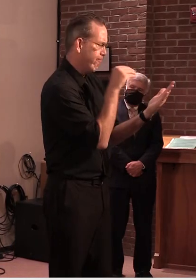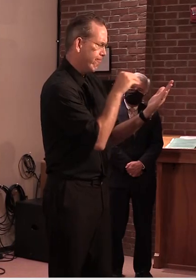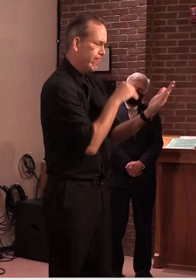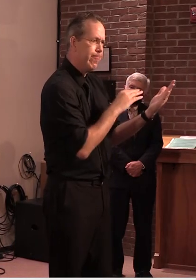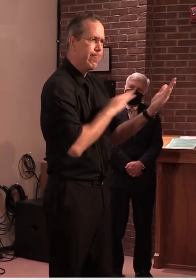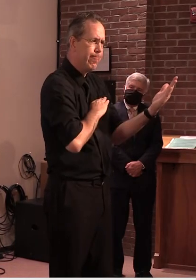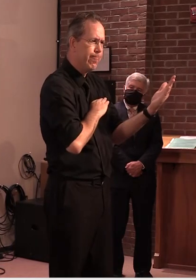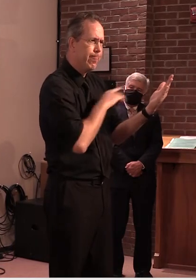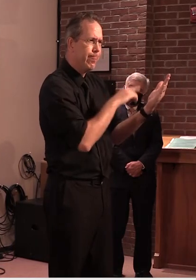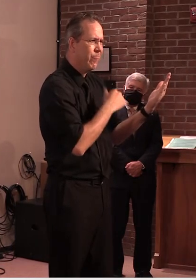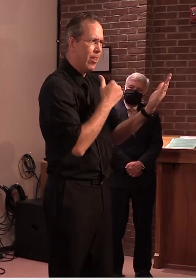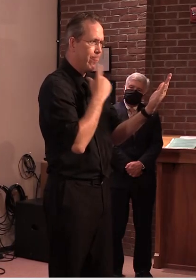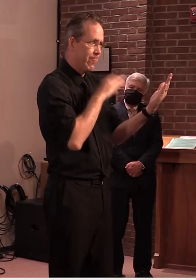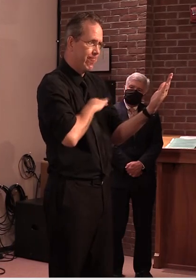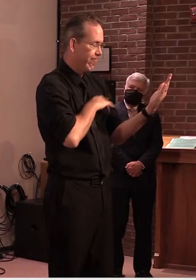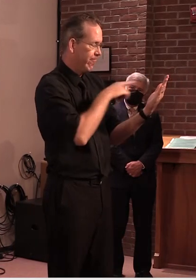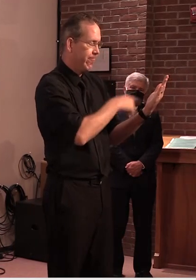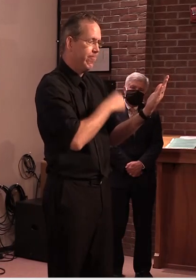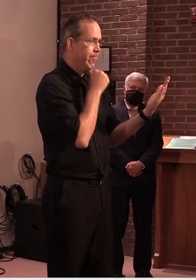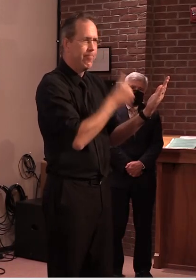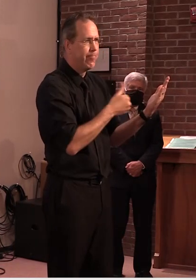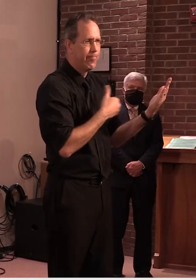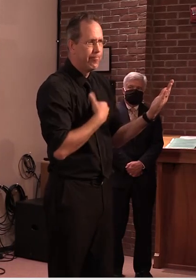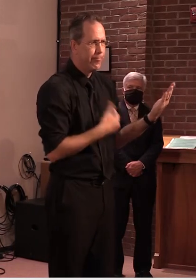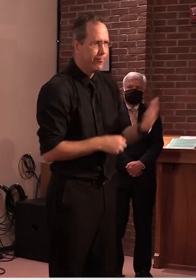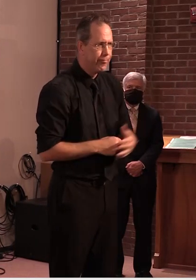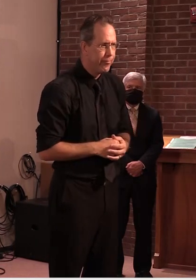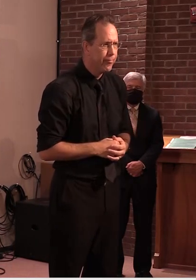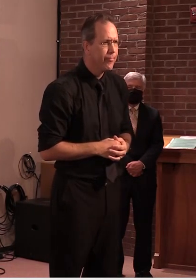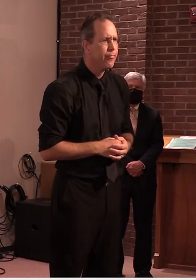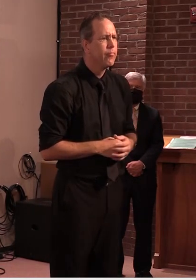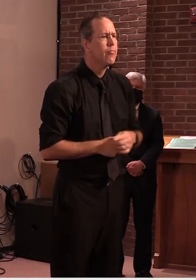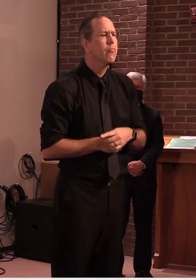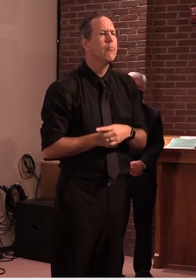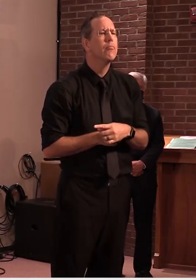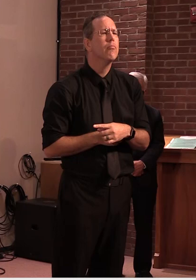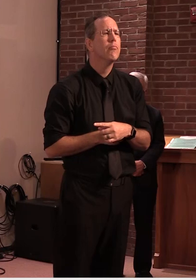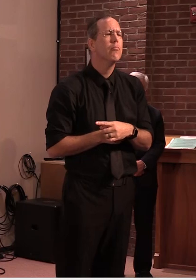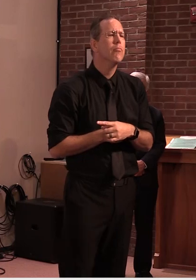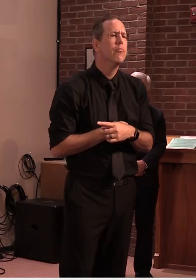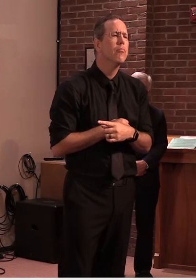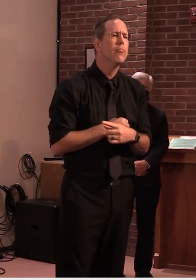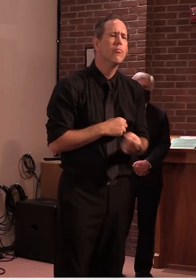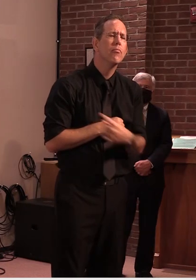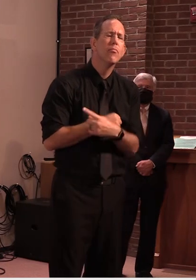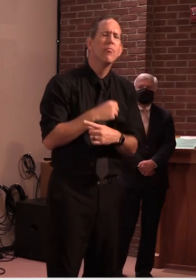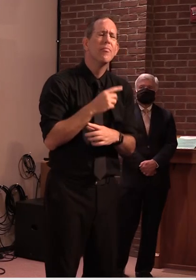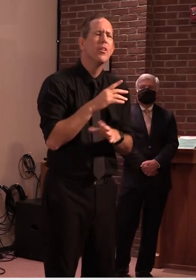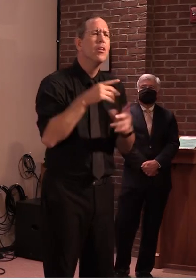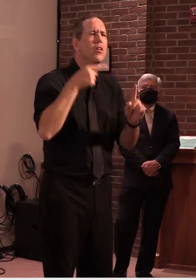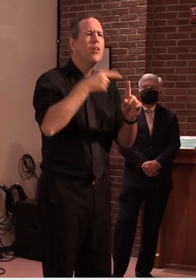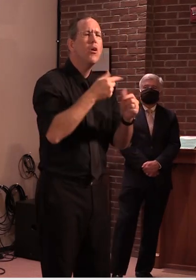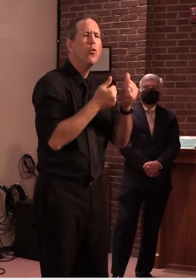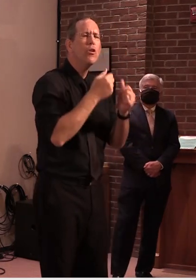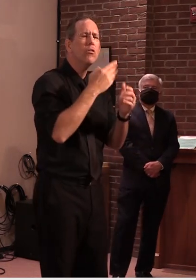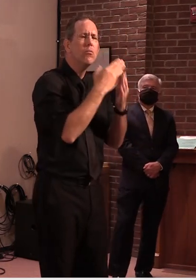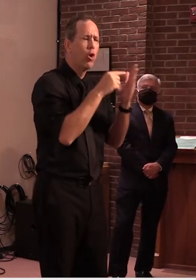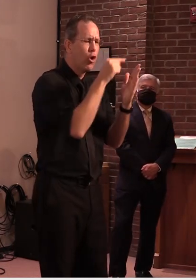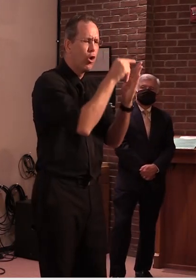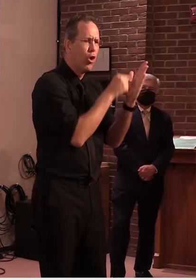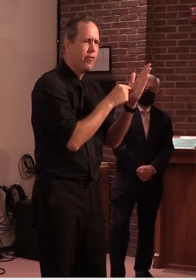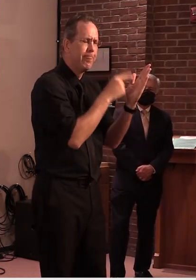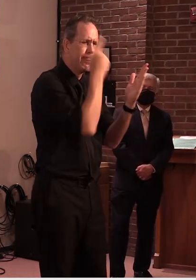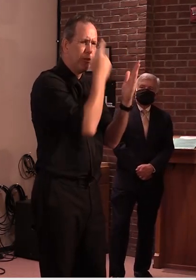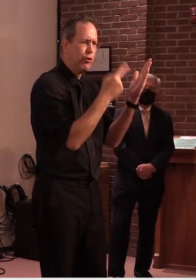that what are some areas um well in terms of the litigation aspect uh that's a